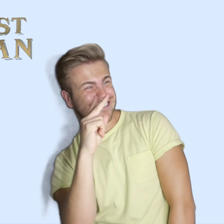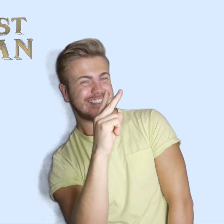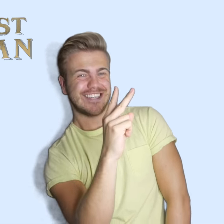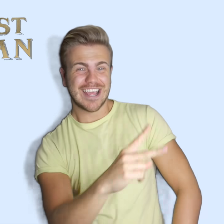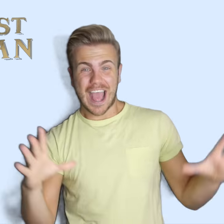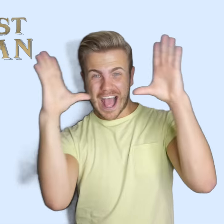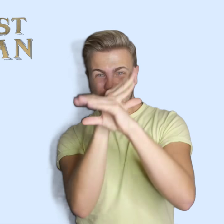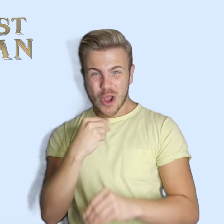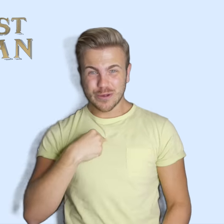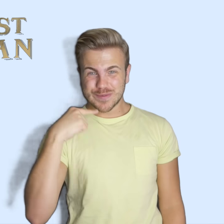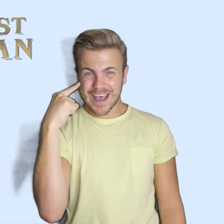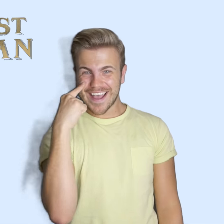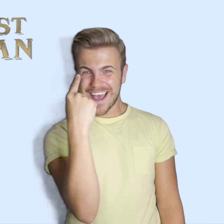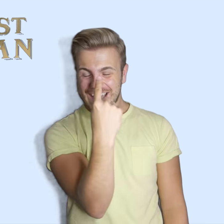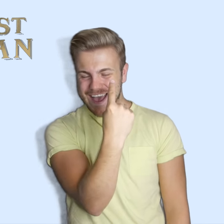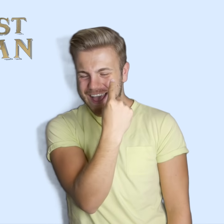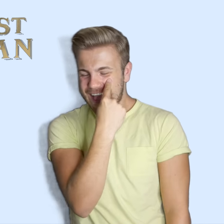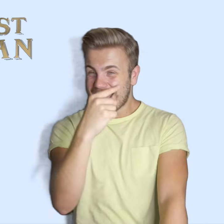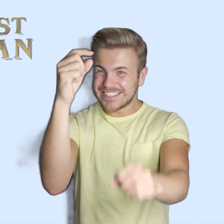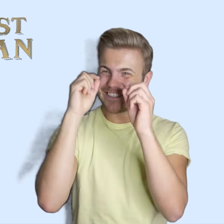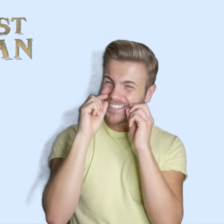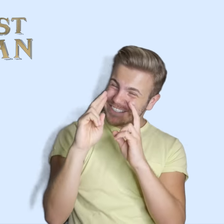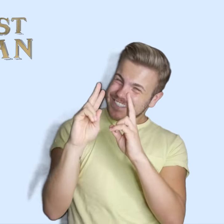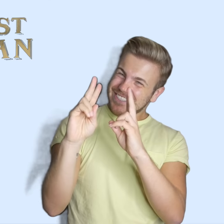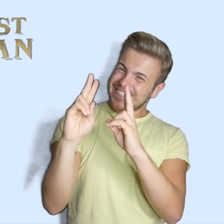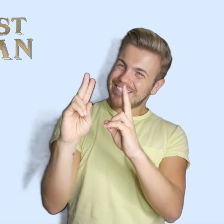see I close my eyes to see